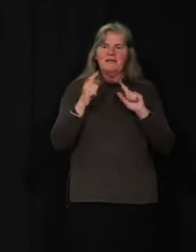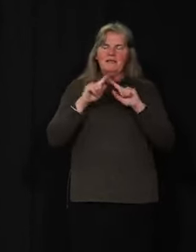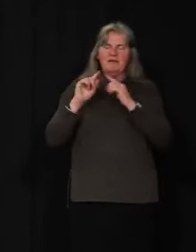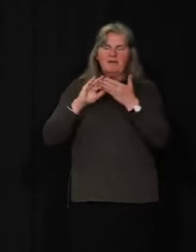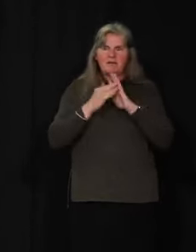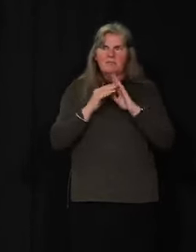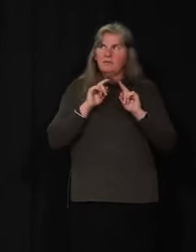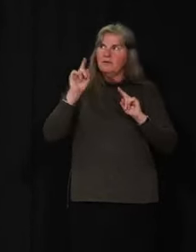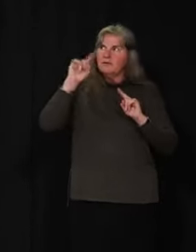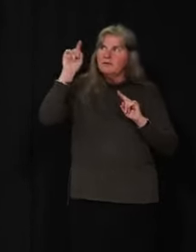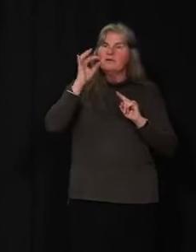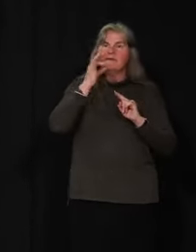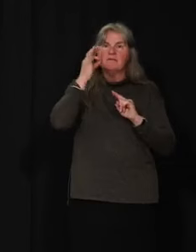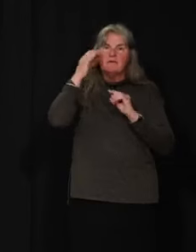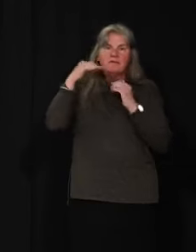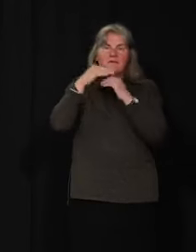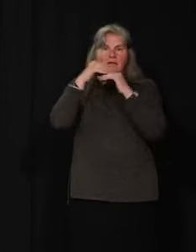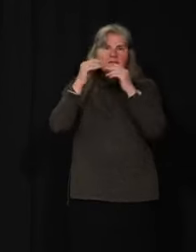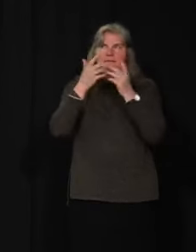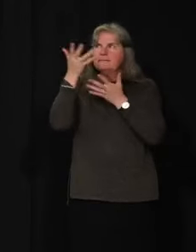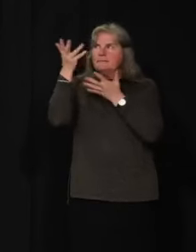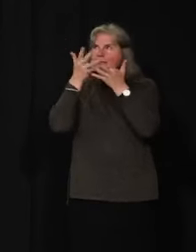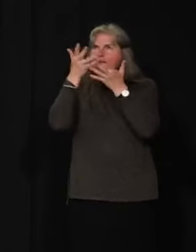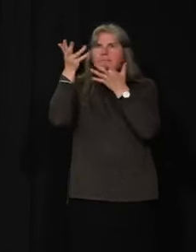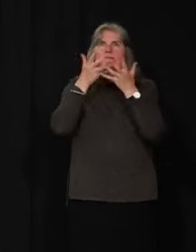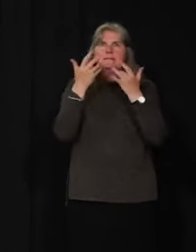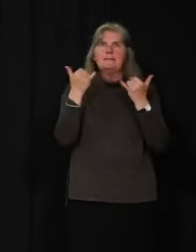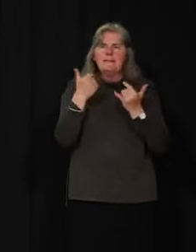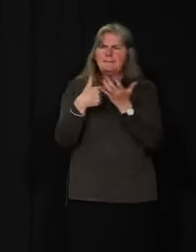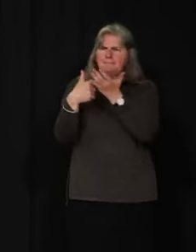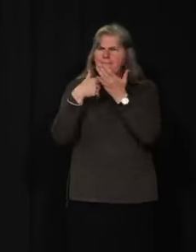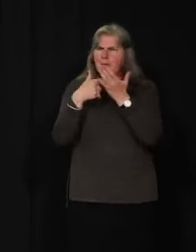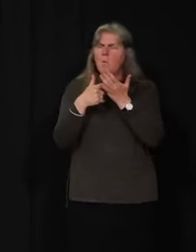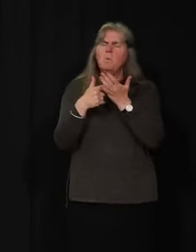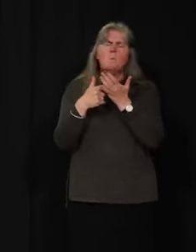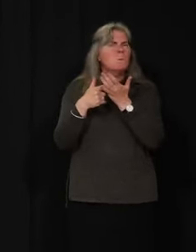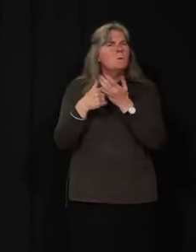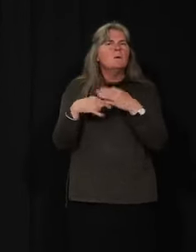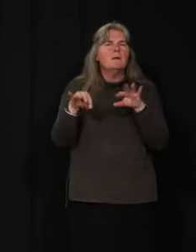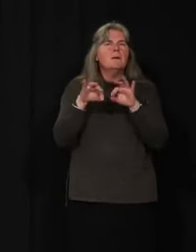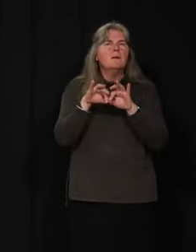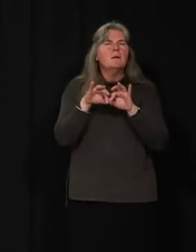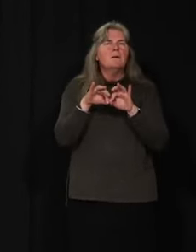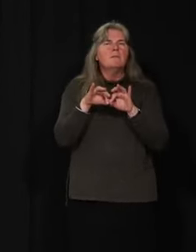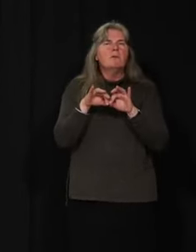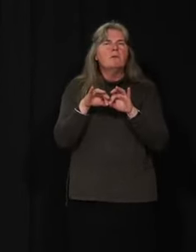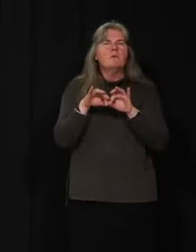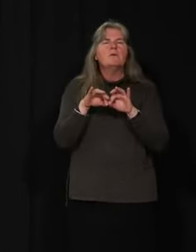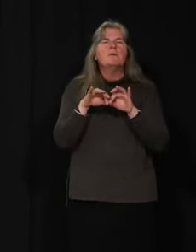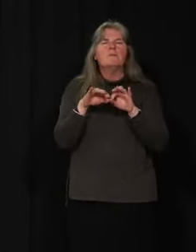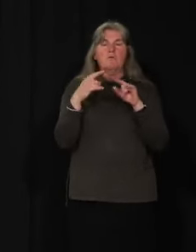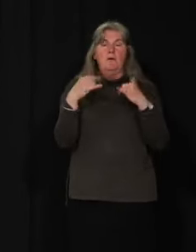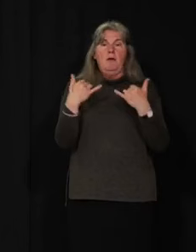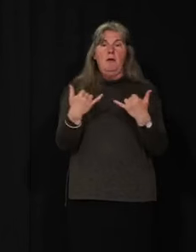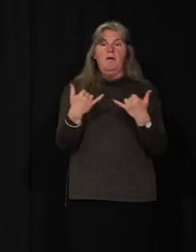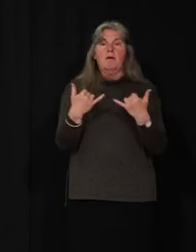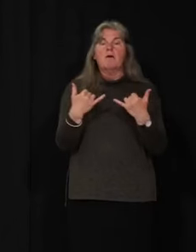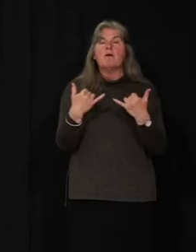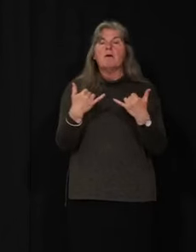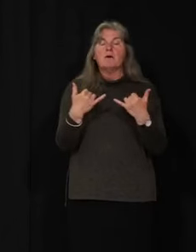with the mayors and councils, with the chief and councils as well. It's extremely important that at this point as we're now